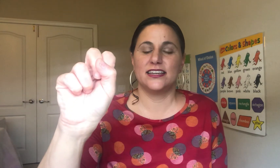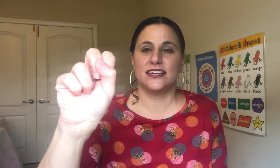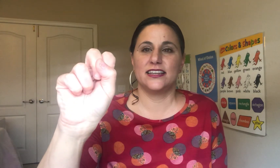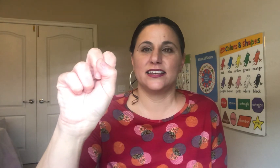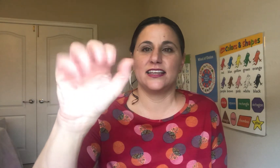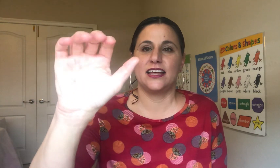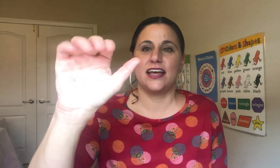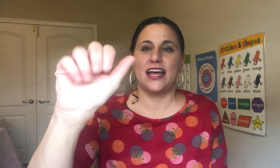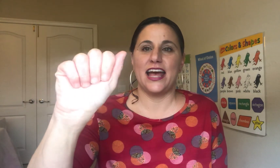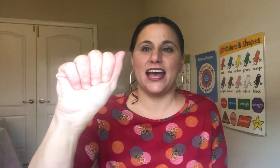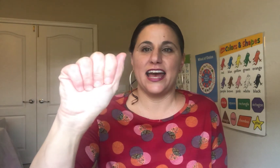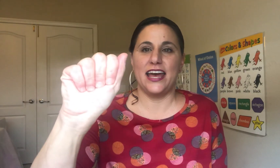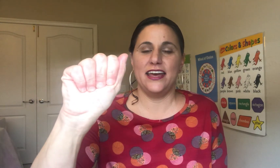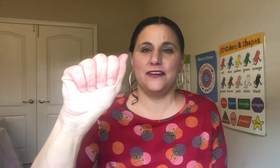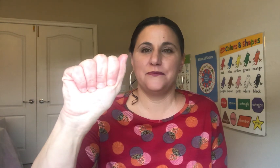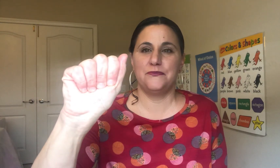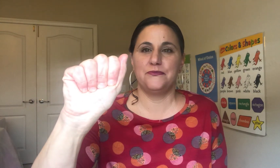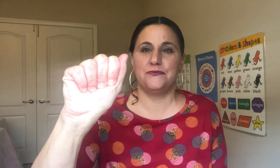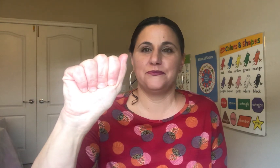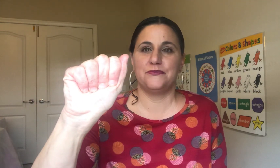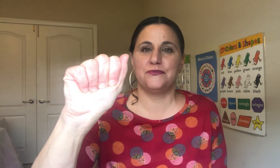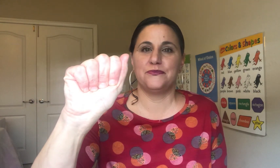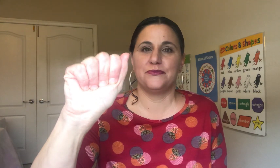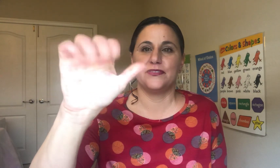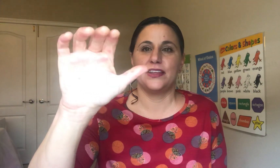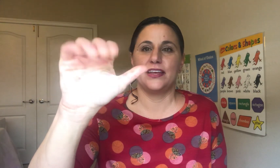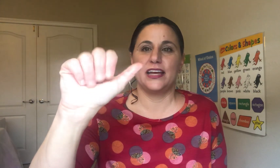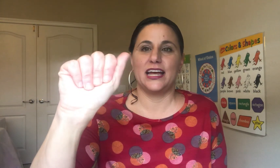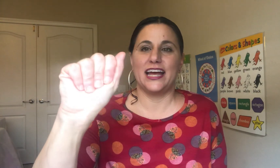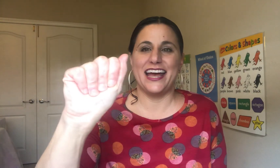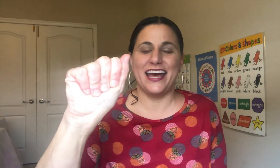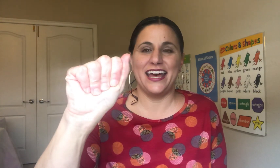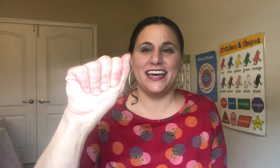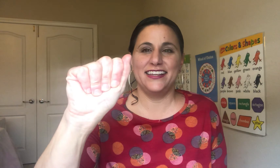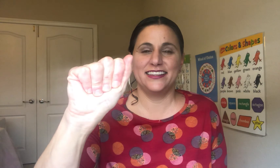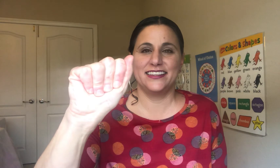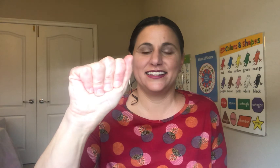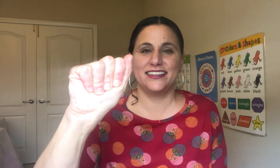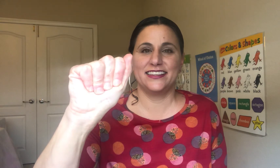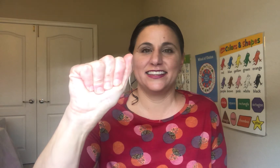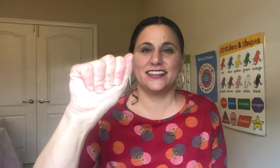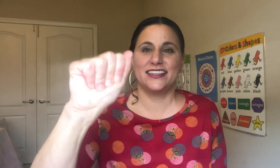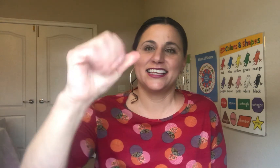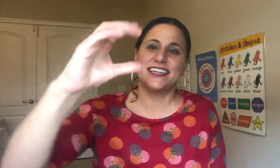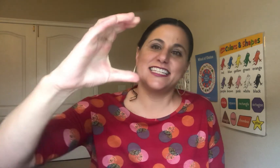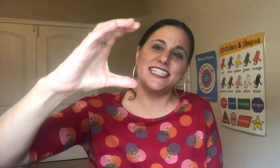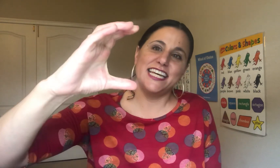A, A, C.